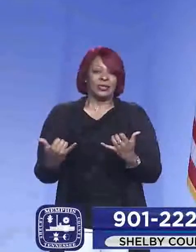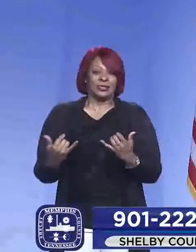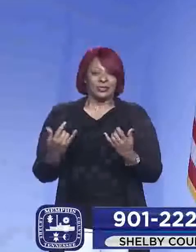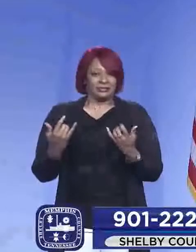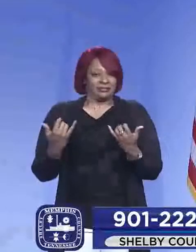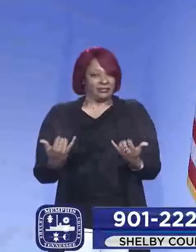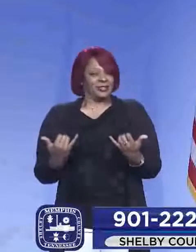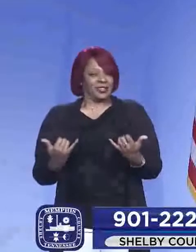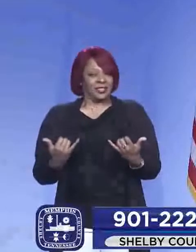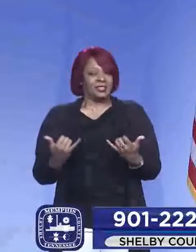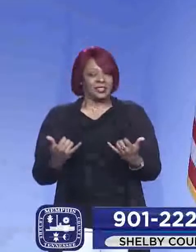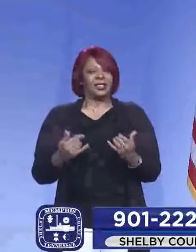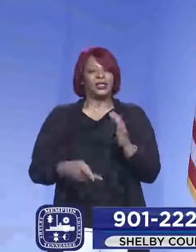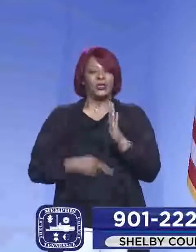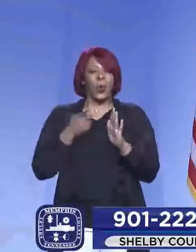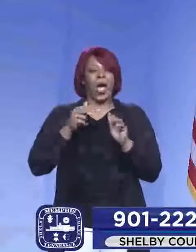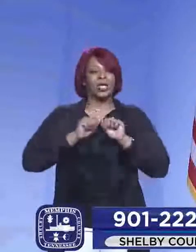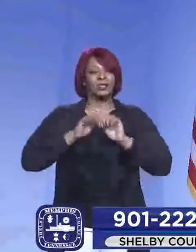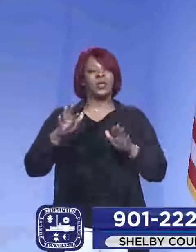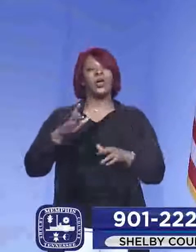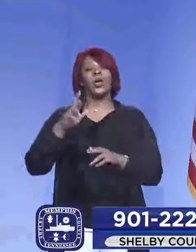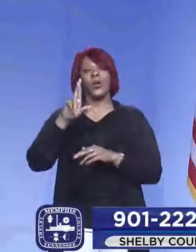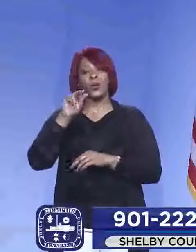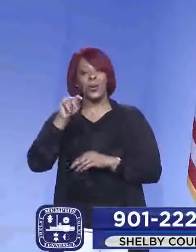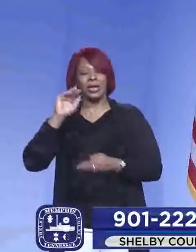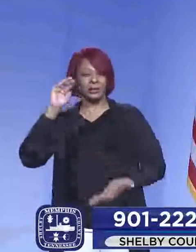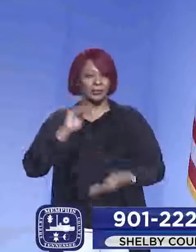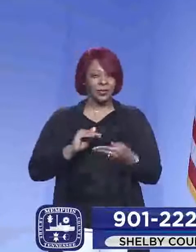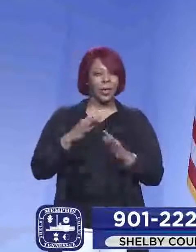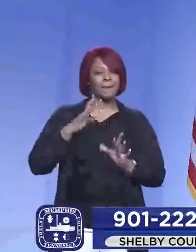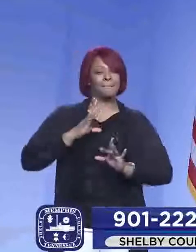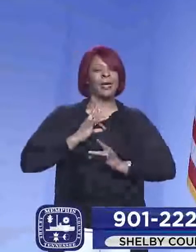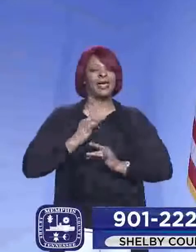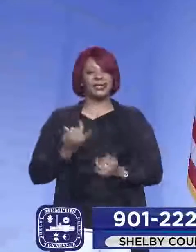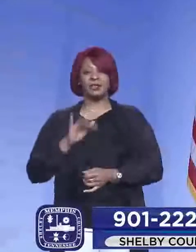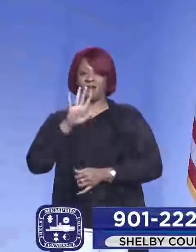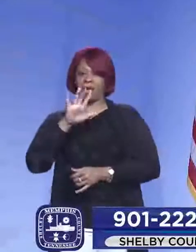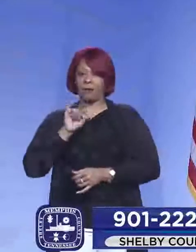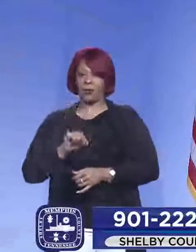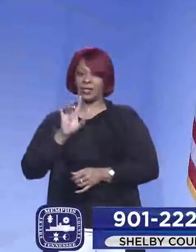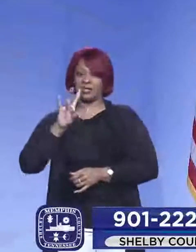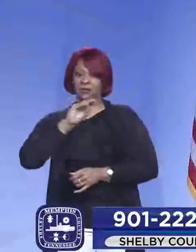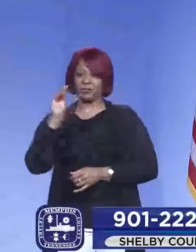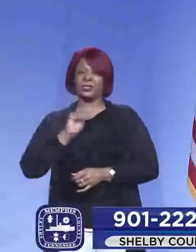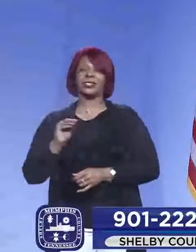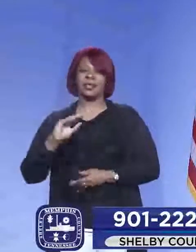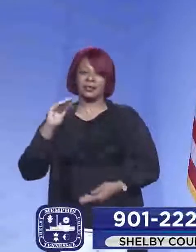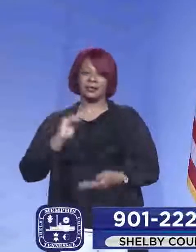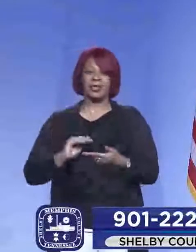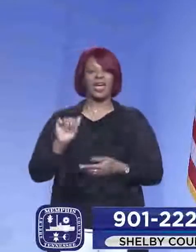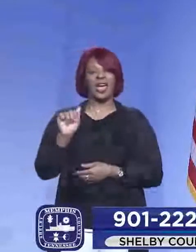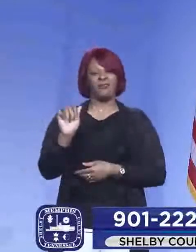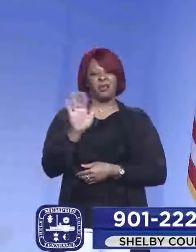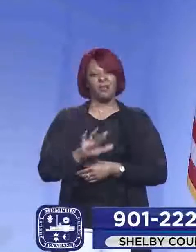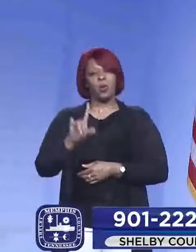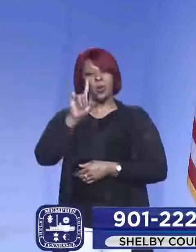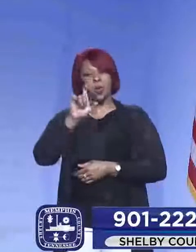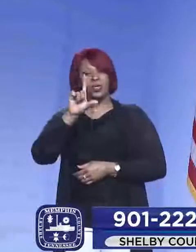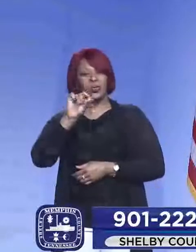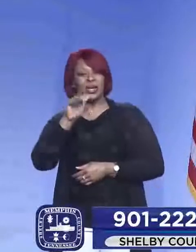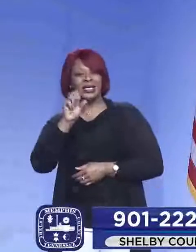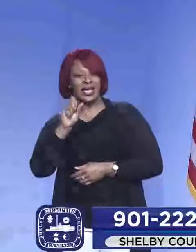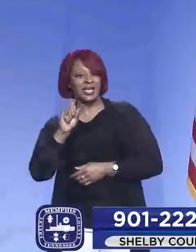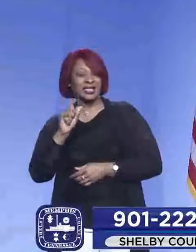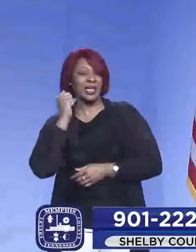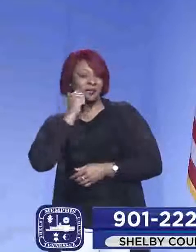into lower reproductive rates and our positivity rate right now is 5.7%. We're averaging about 120 cases a day, but